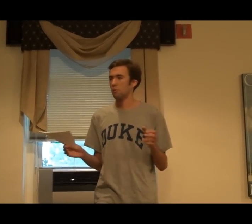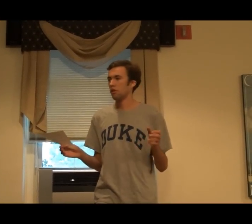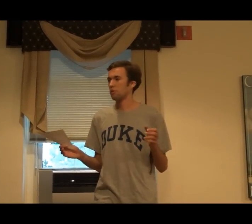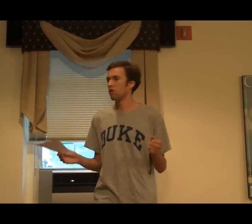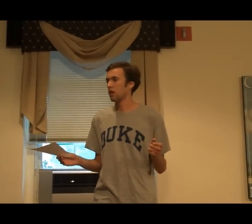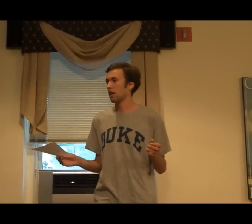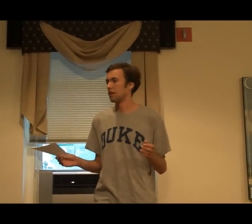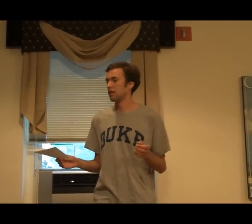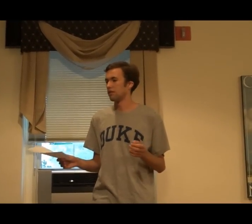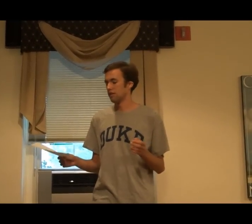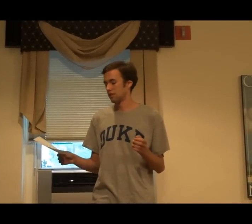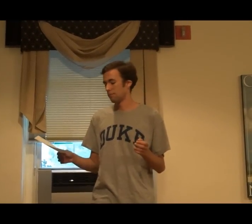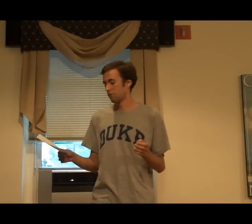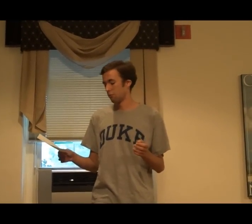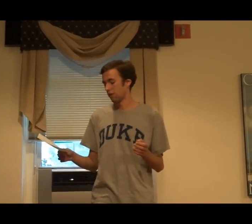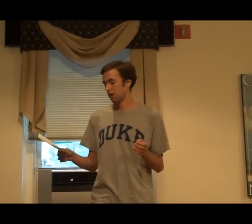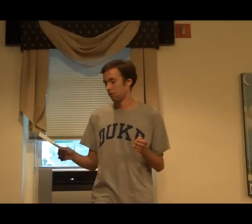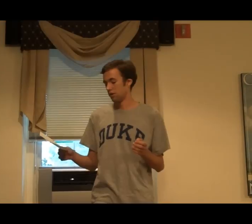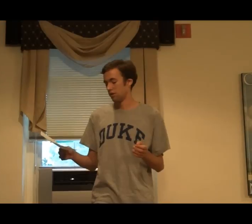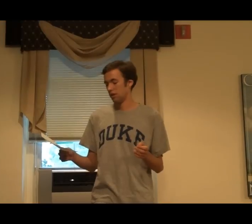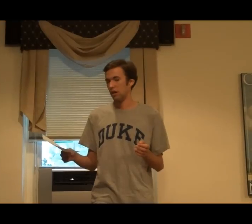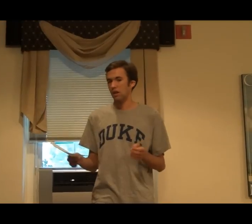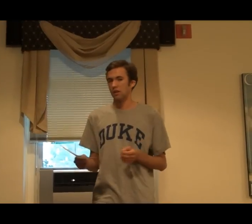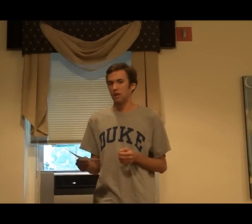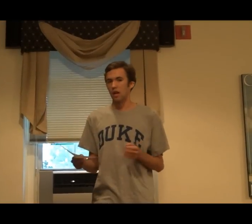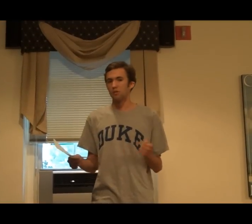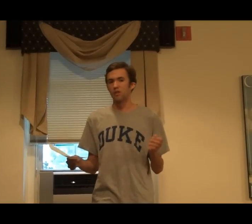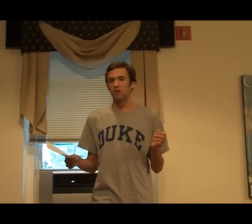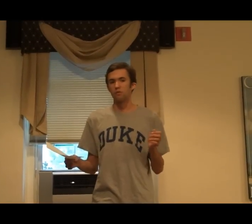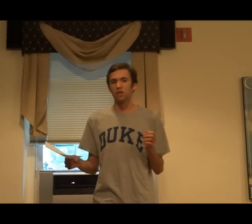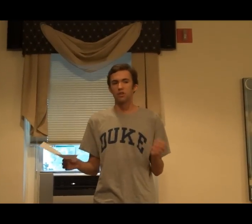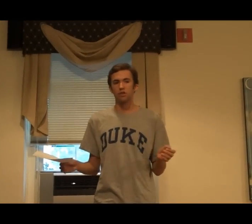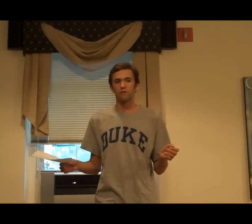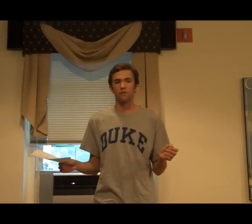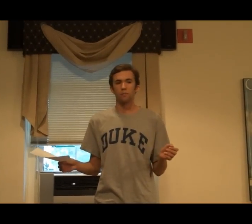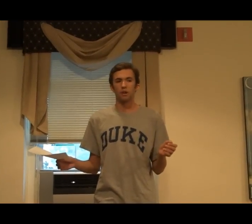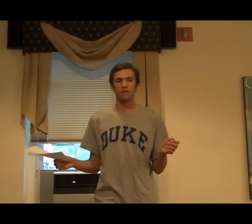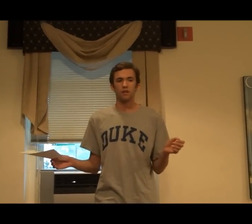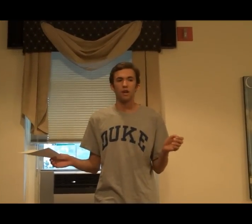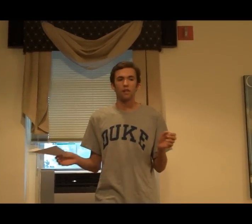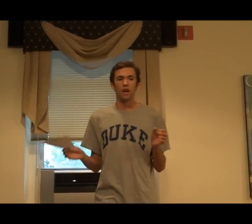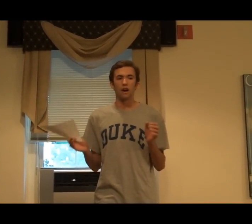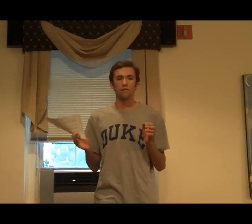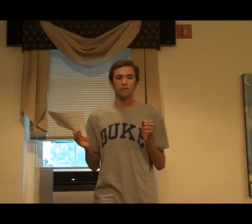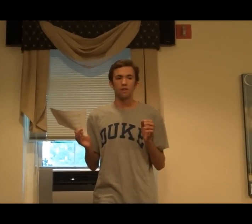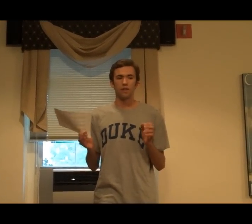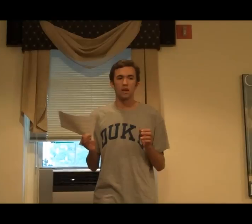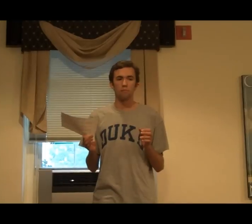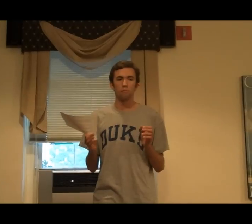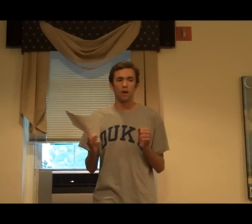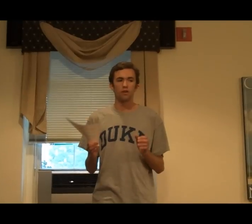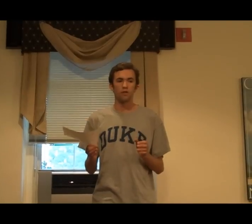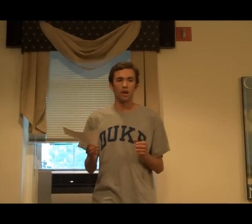able to communicate ideas in some form of language. Animals aren't really so different from us. They have the same underlying